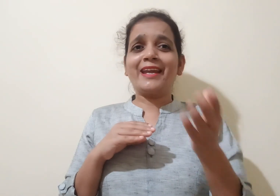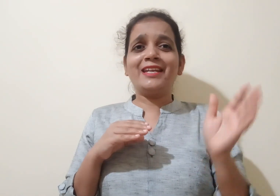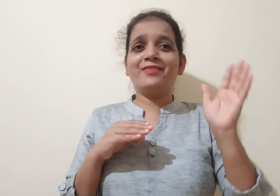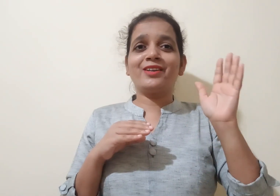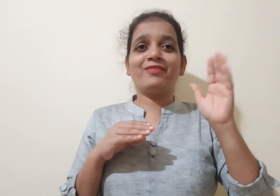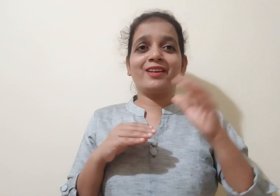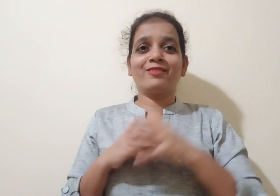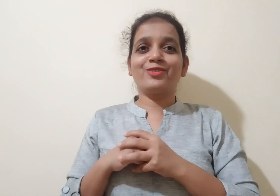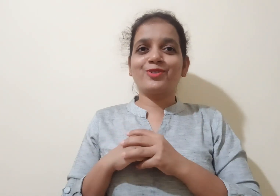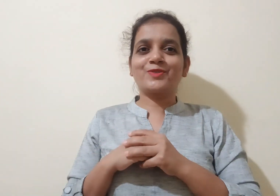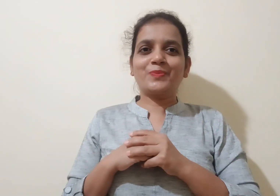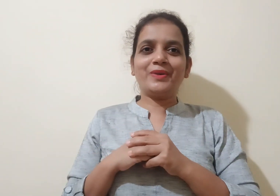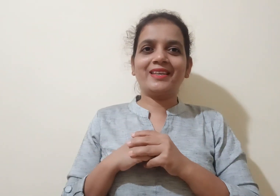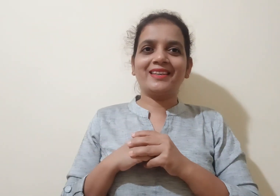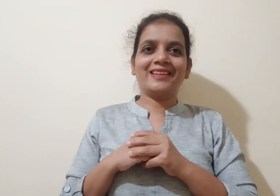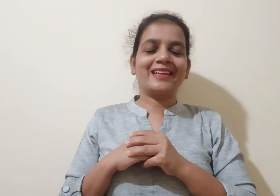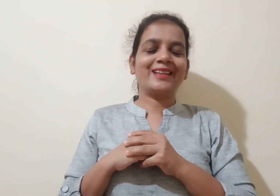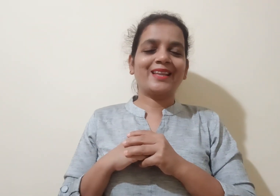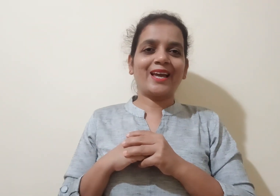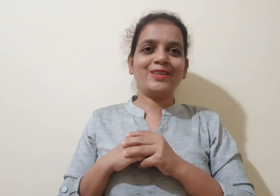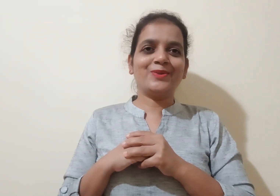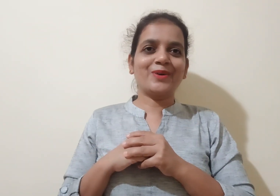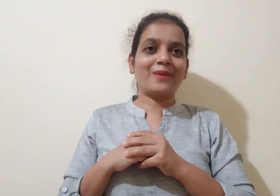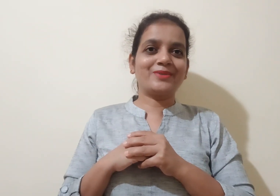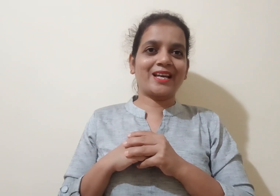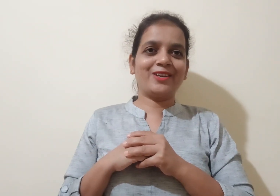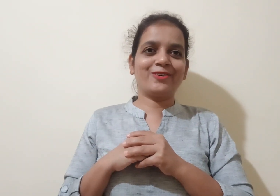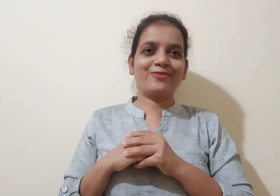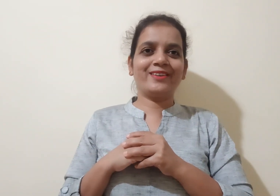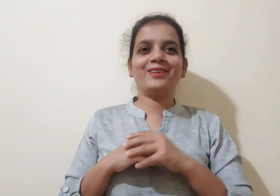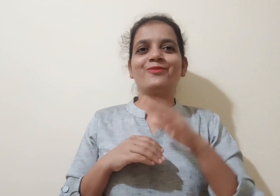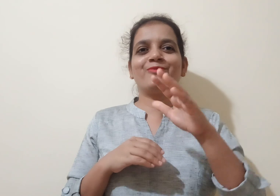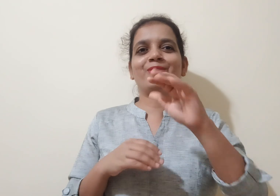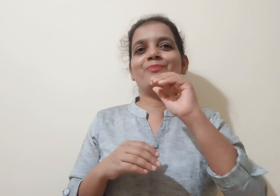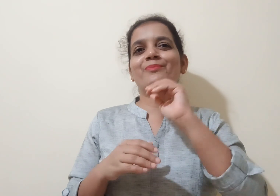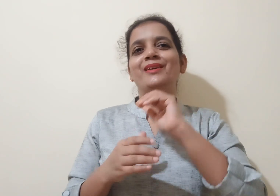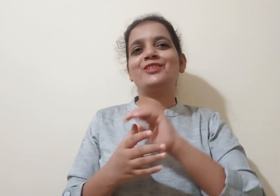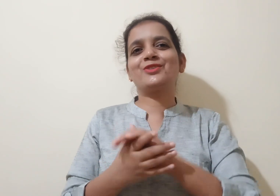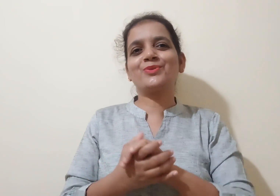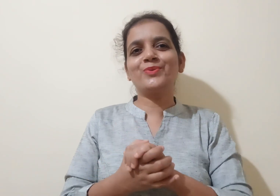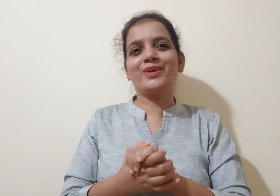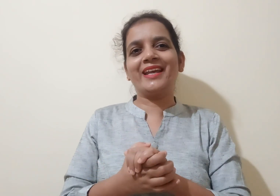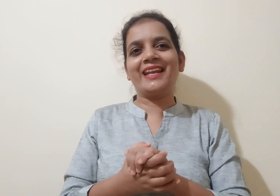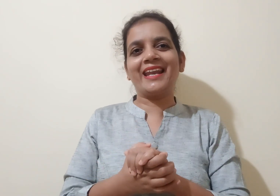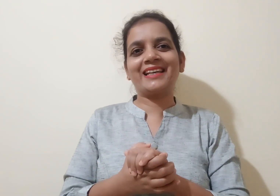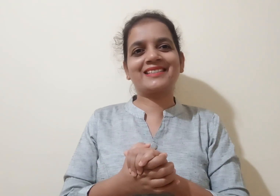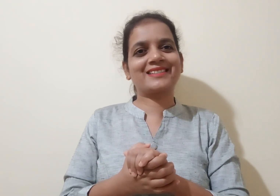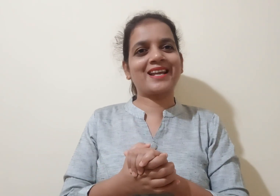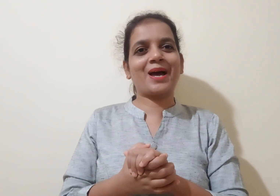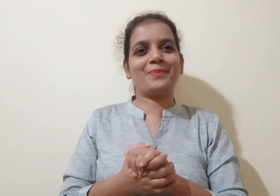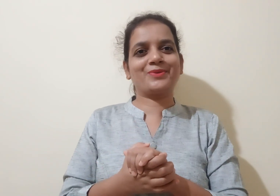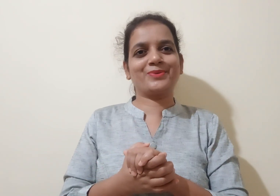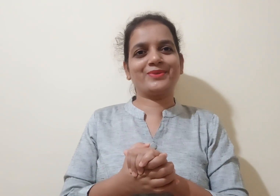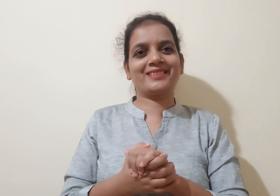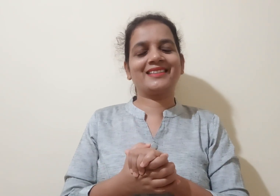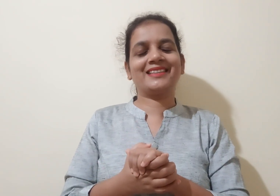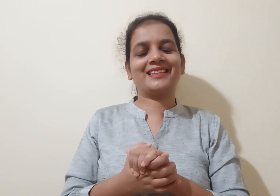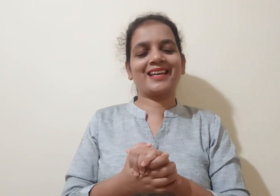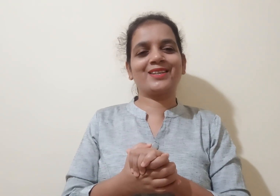anywhere, wherever you are speaking. Thank you. I'm signing off here. We'll meet soon in next episode. Thank